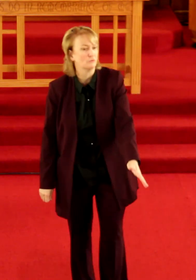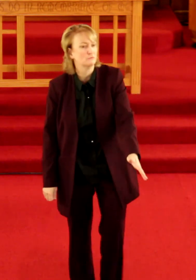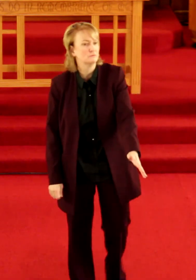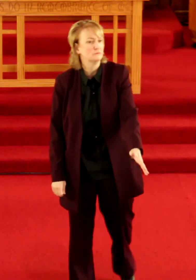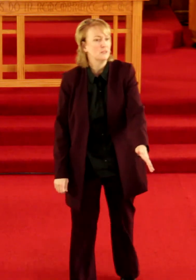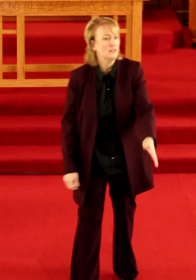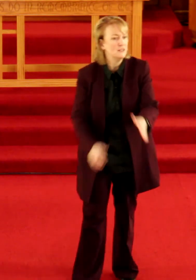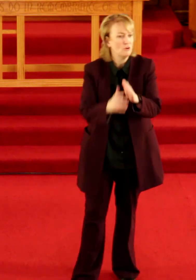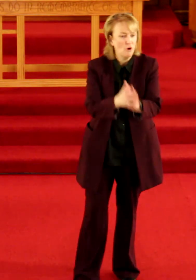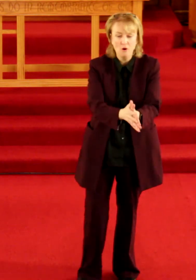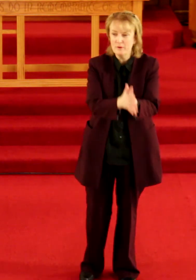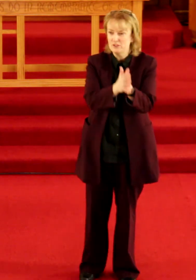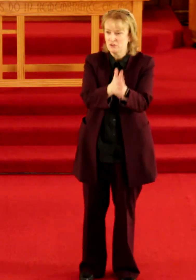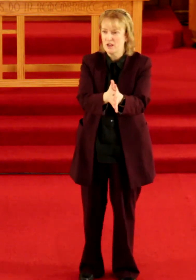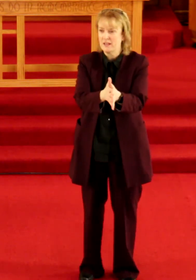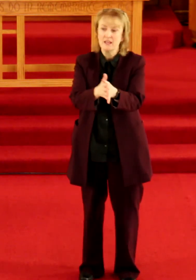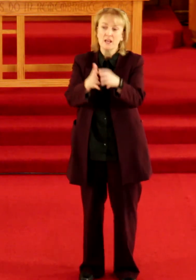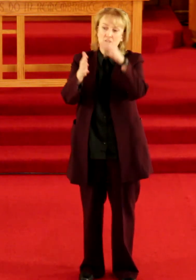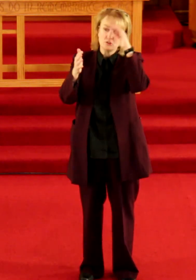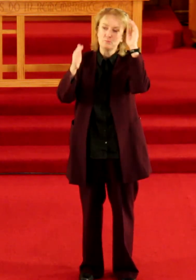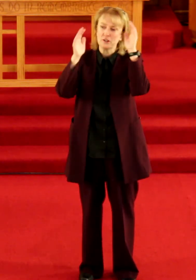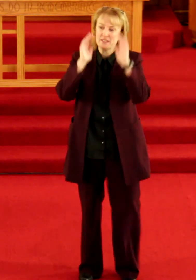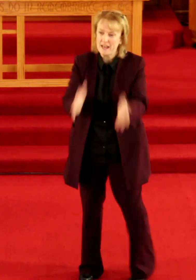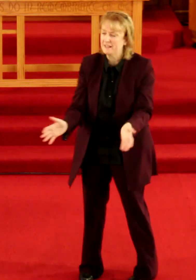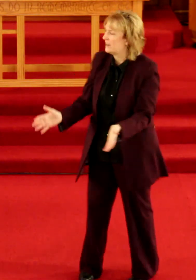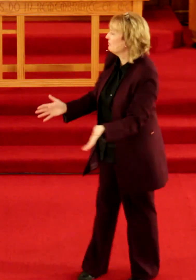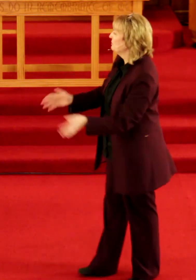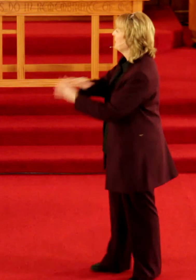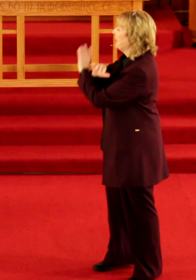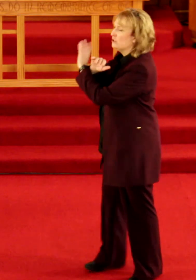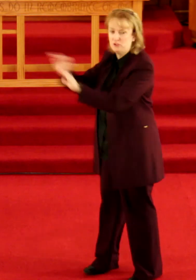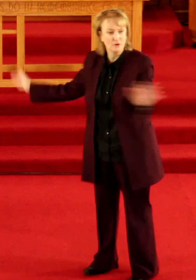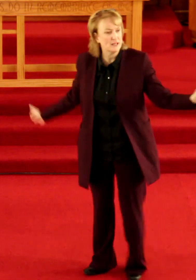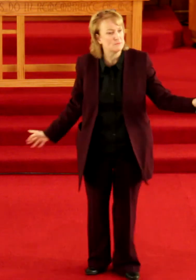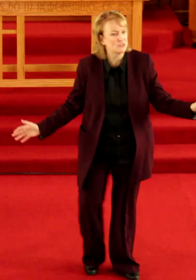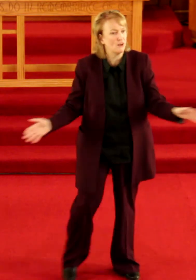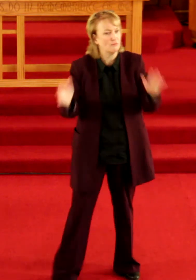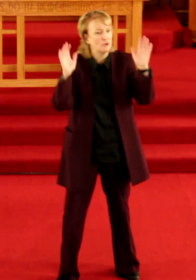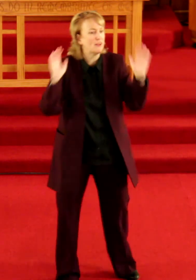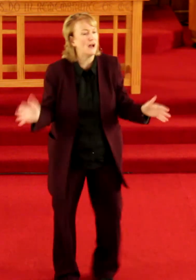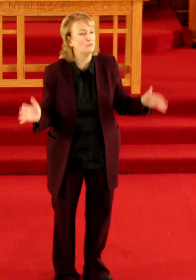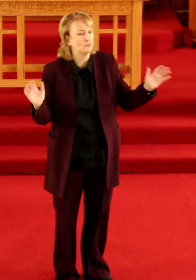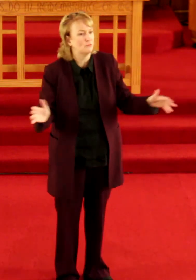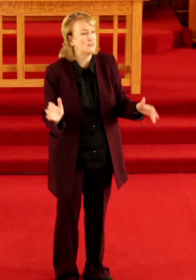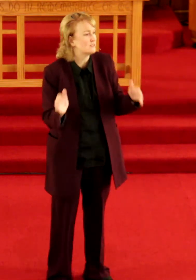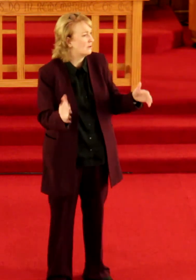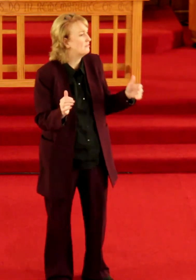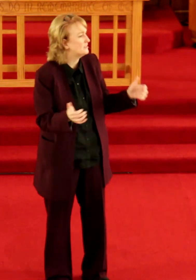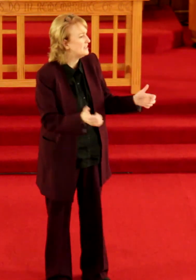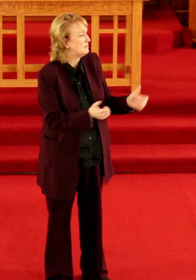he's always trying to protect everybody and do it himself without the rest of the team